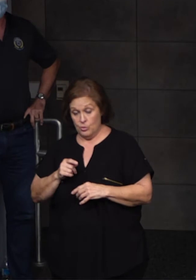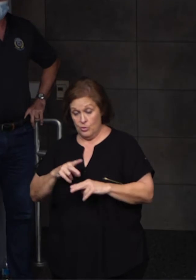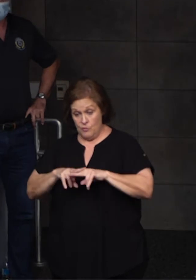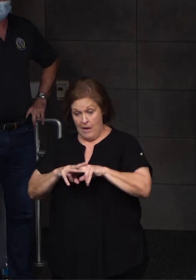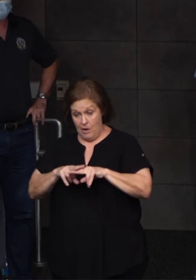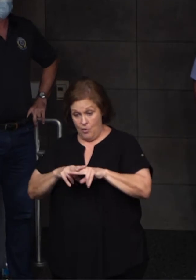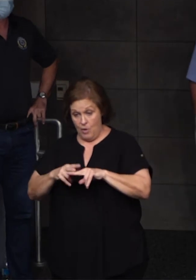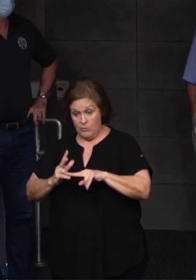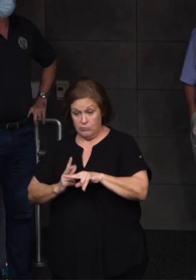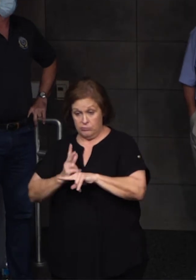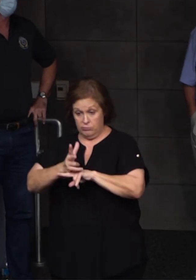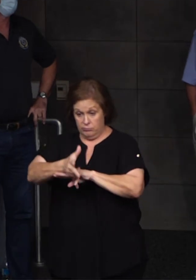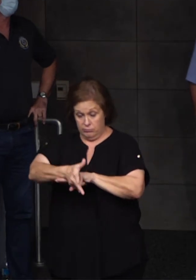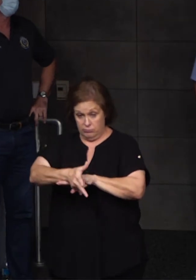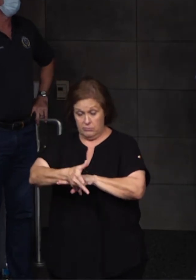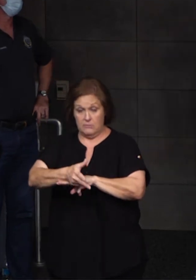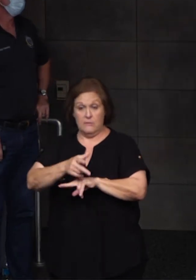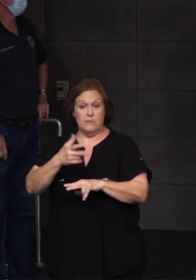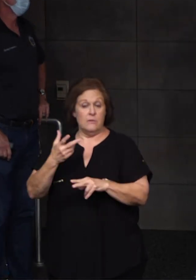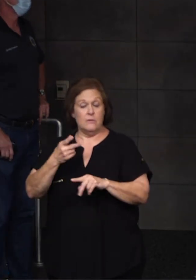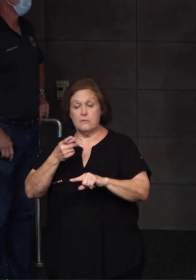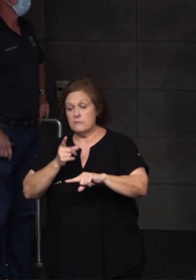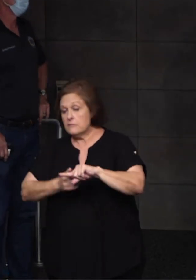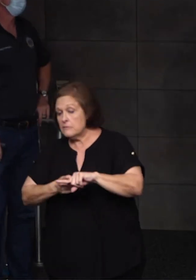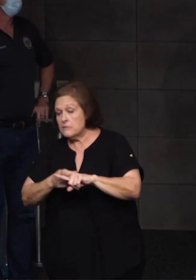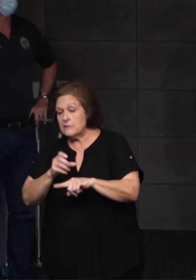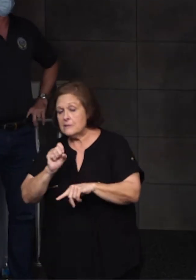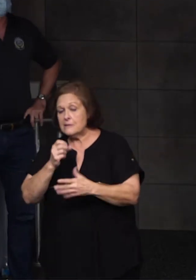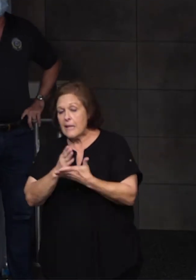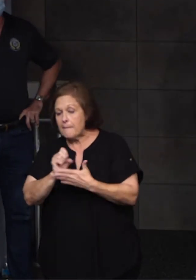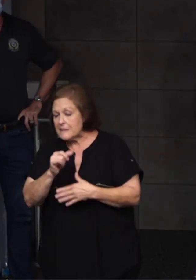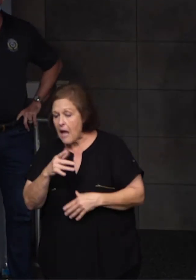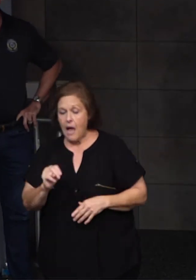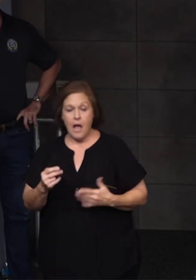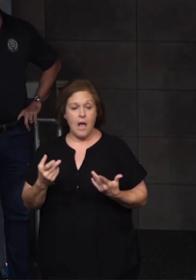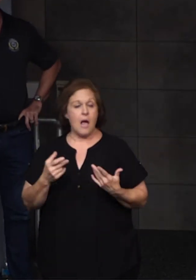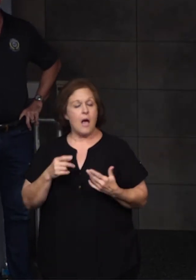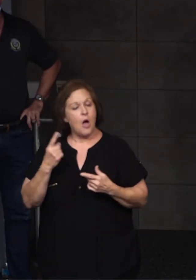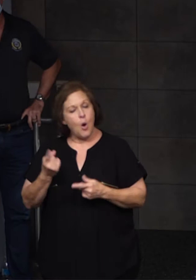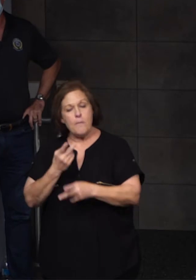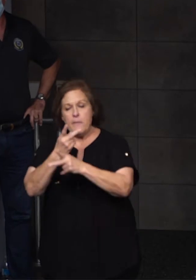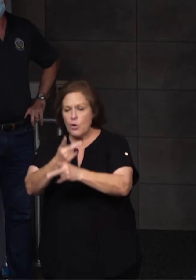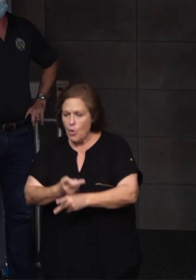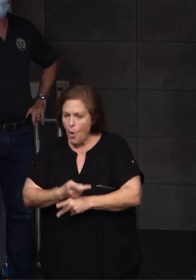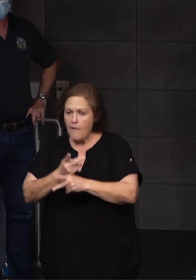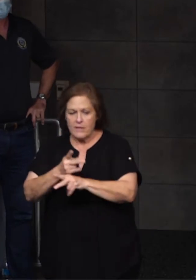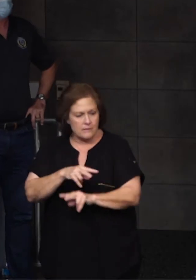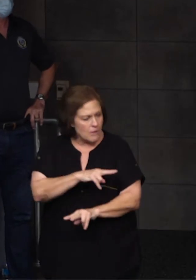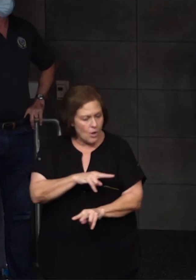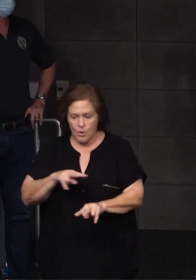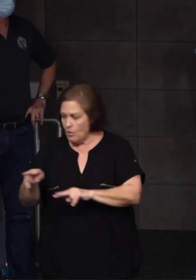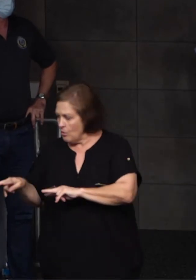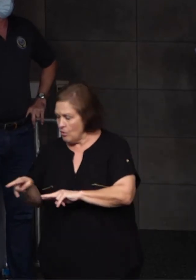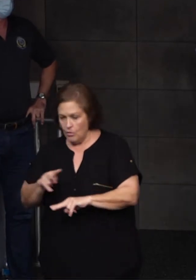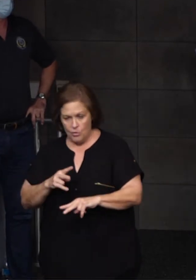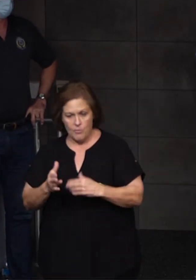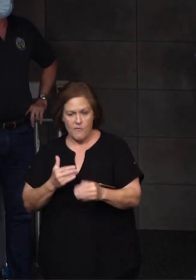treat it like we're doing everything else. A stop sign, look both ways, and then proceed with caution. Thank you very much.